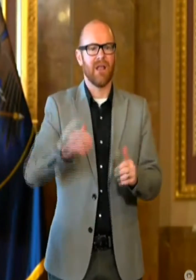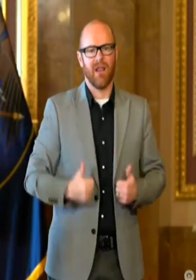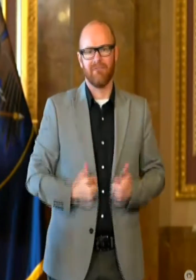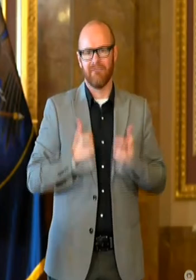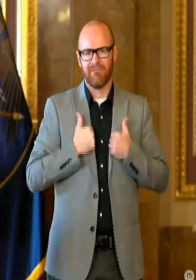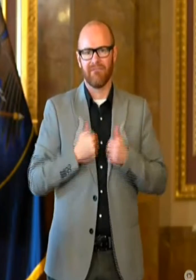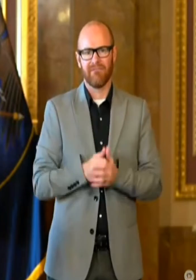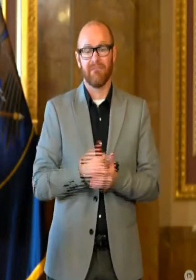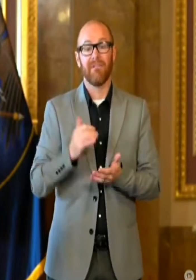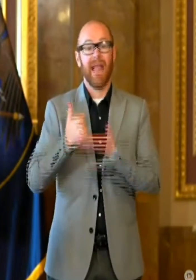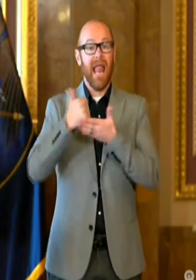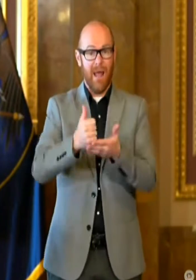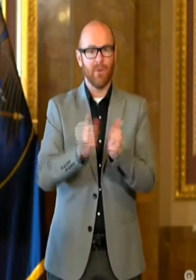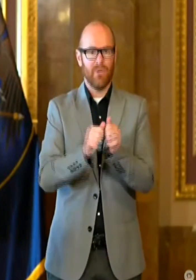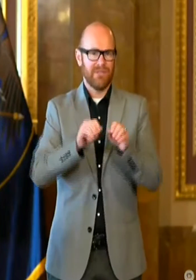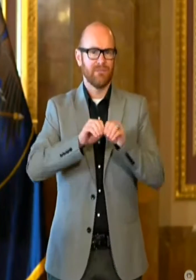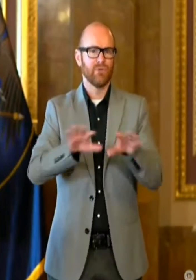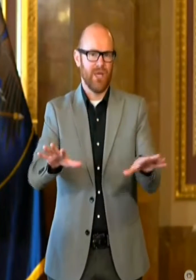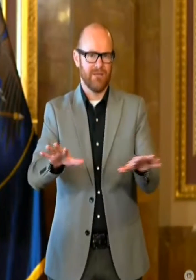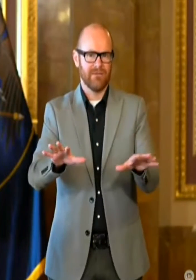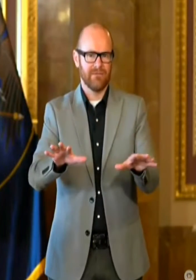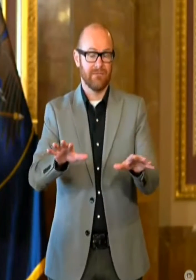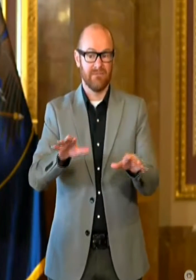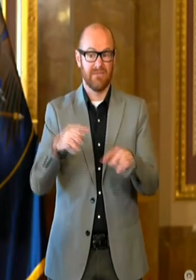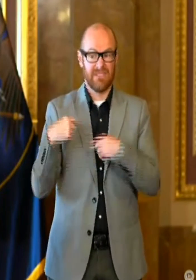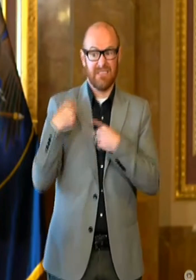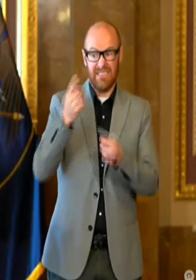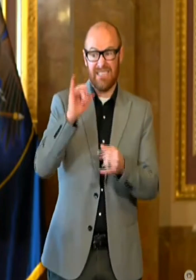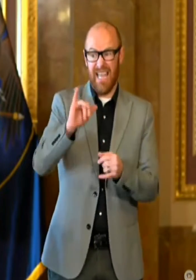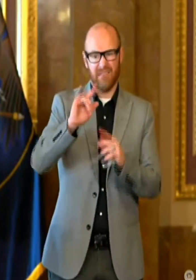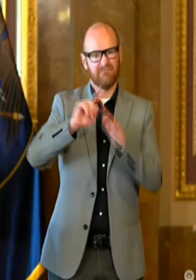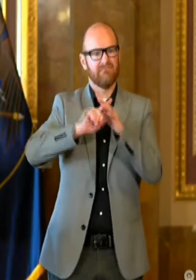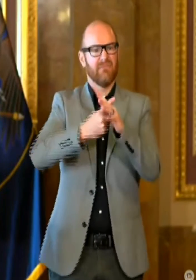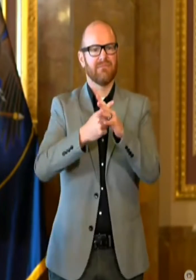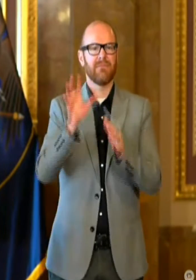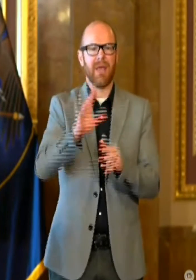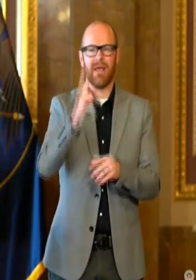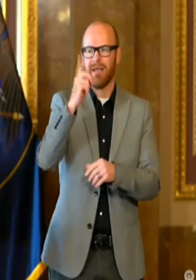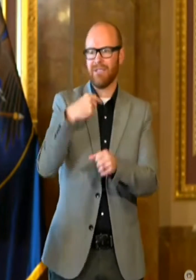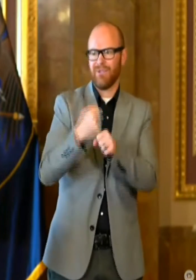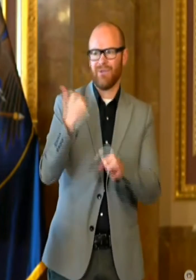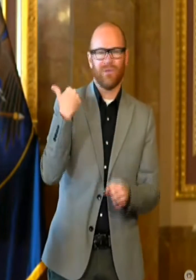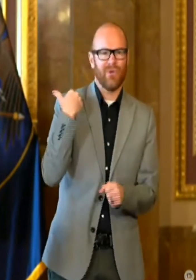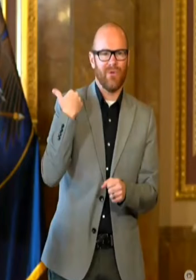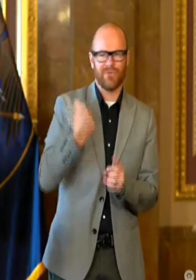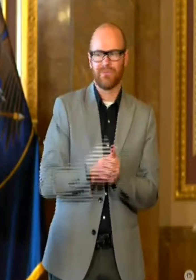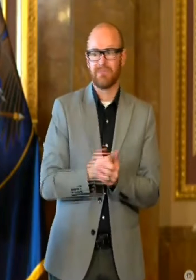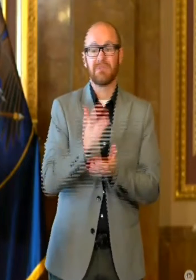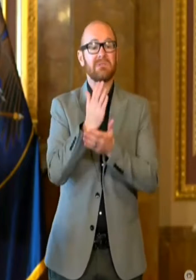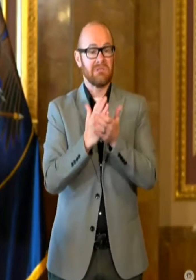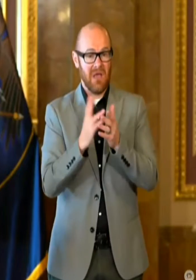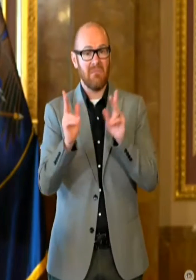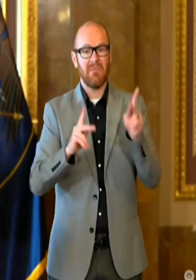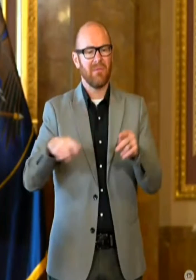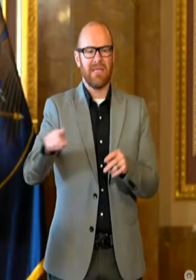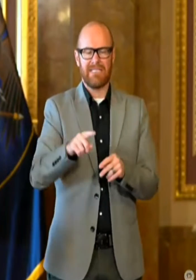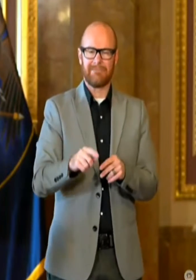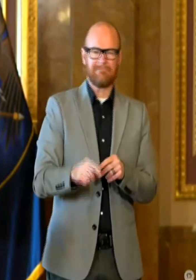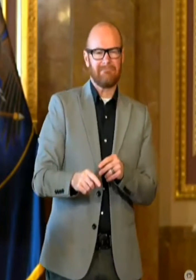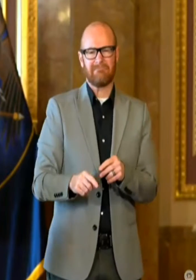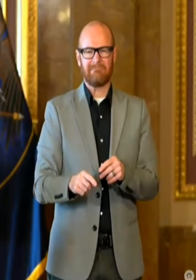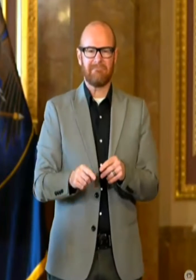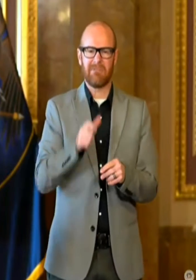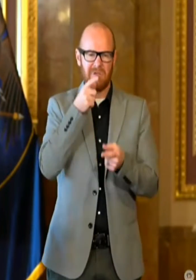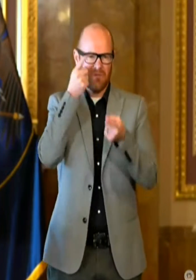so much spread since they were introduced just over a year ago. Some people may take issue with this because they were